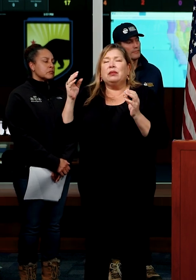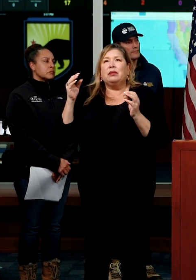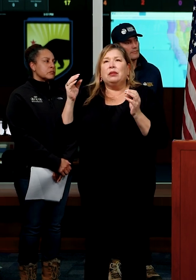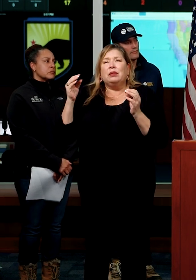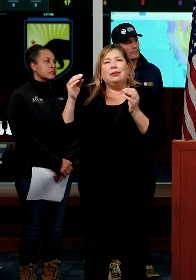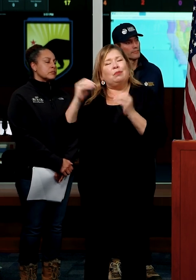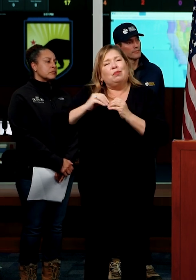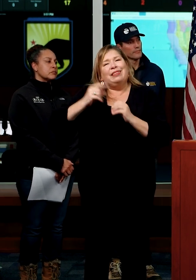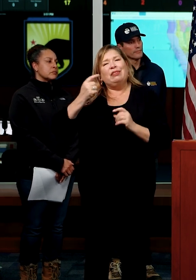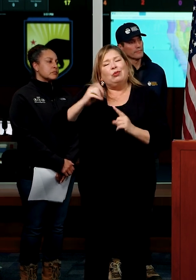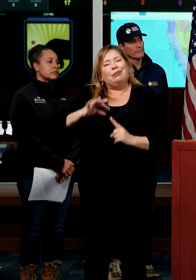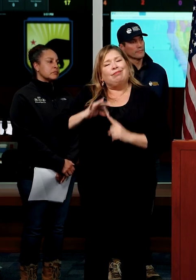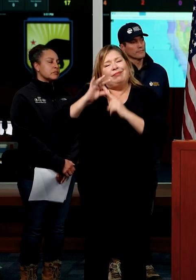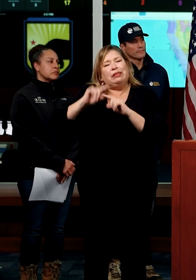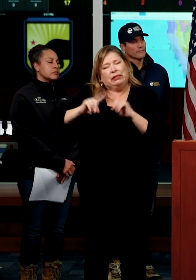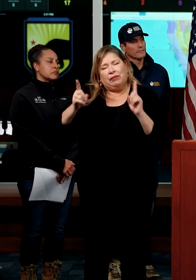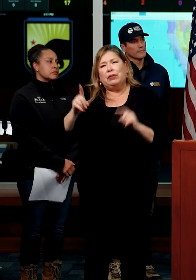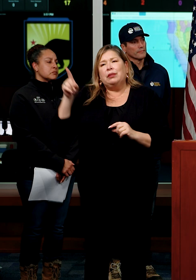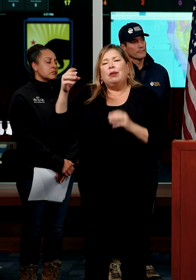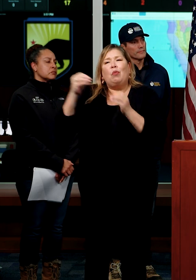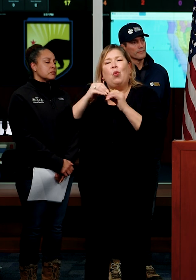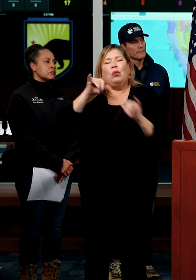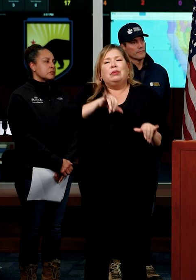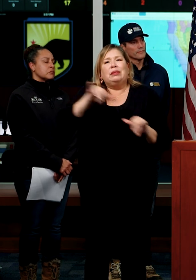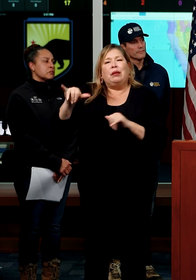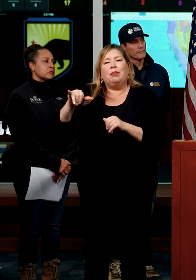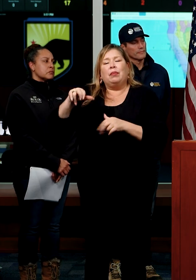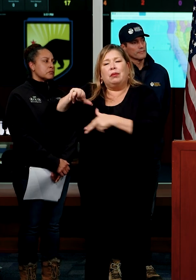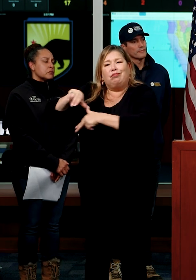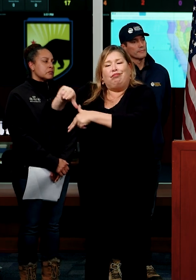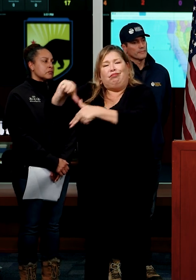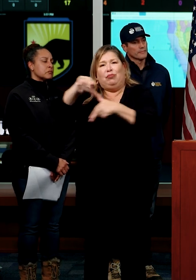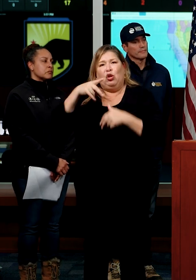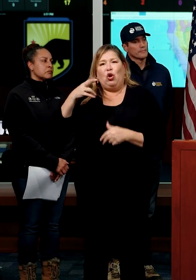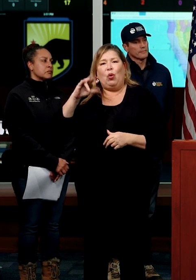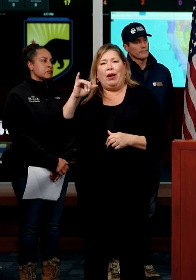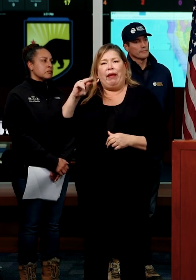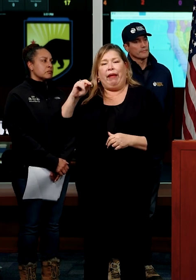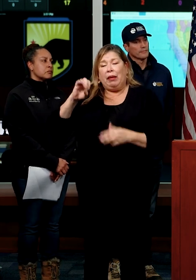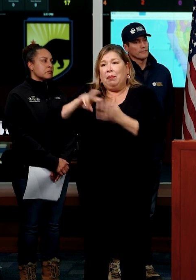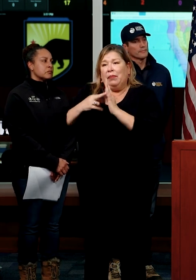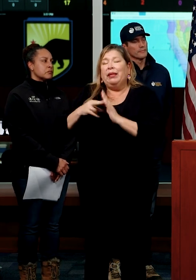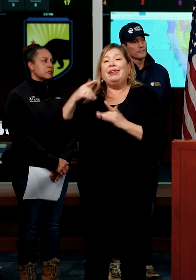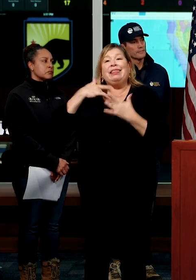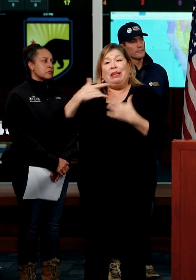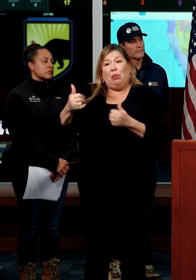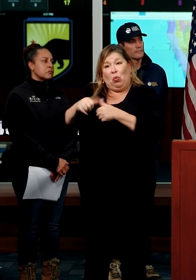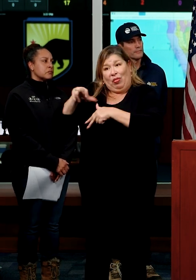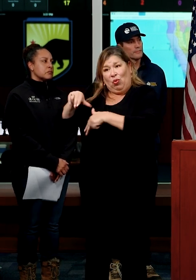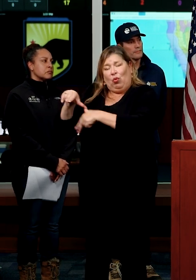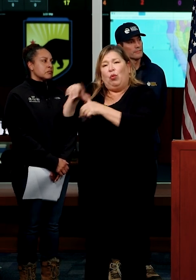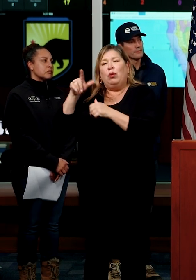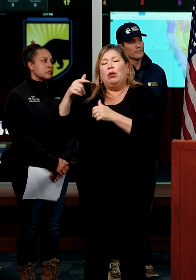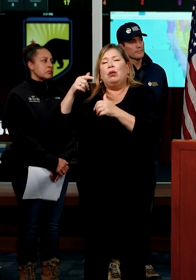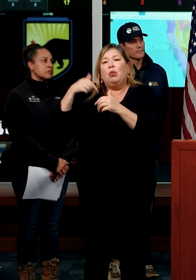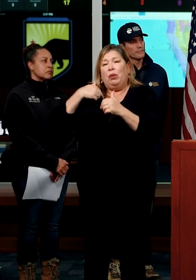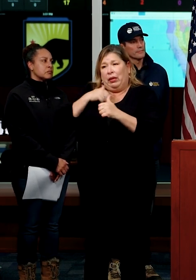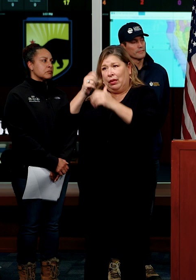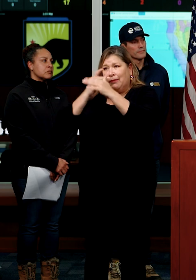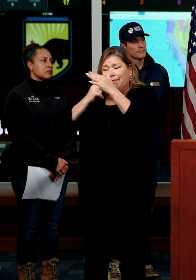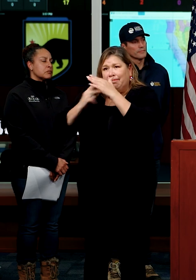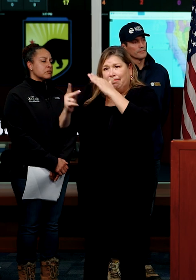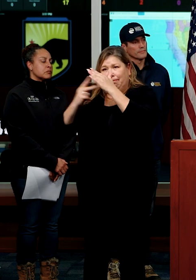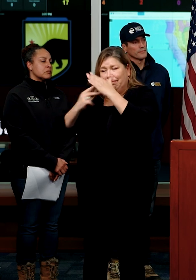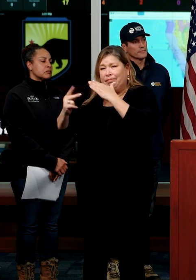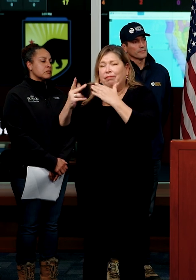to what you would see with a hurricane. There's anticipatory framework. And so, we laid the, the foundation